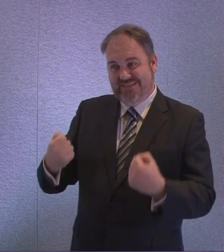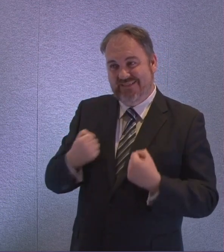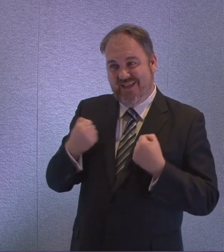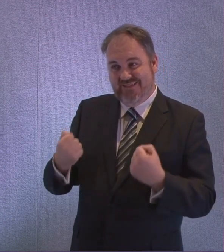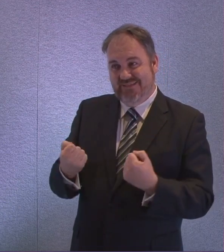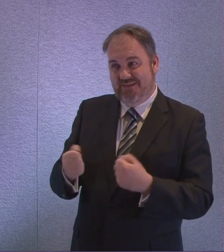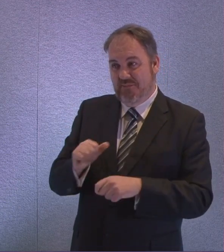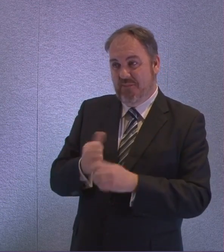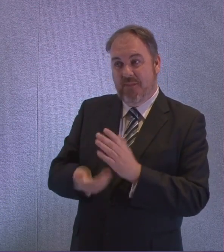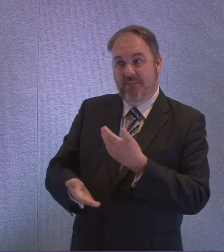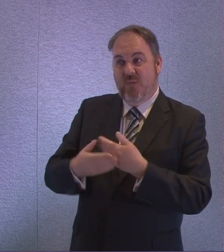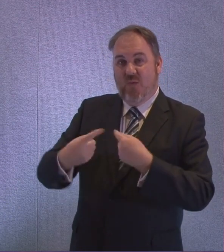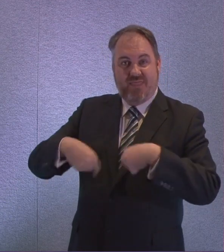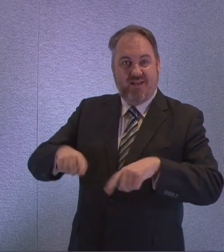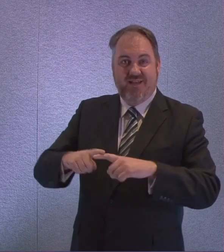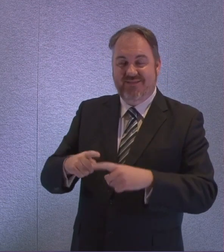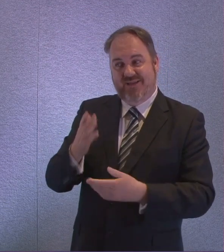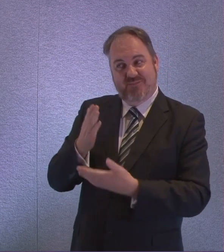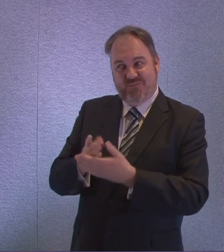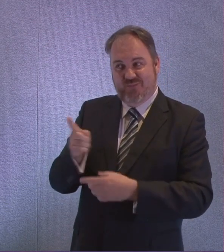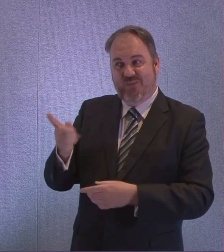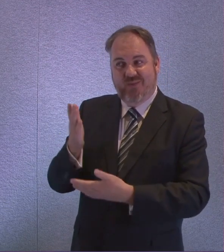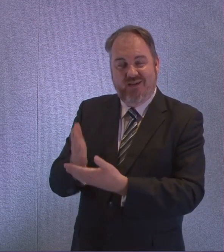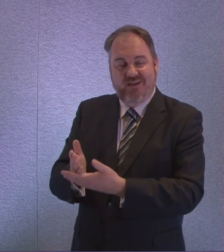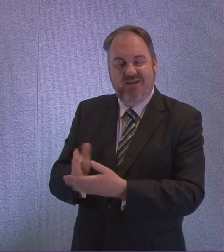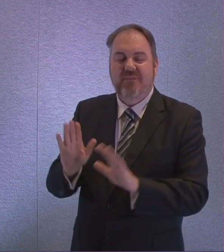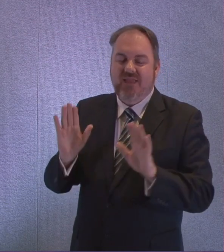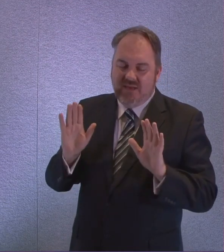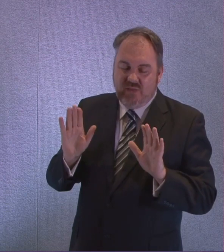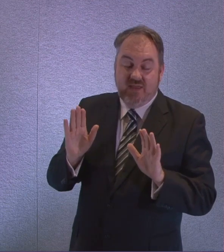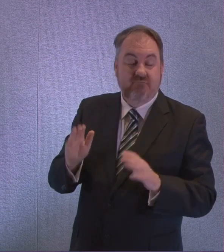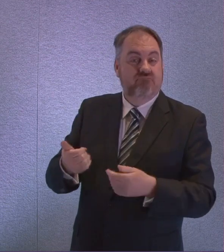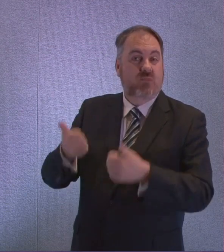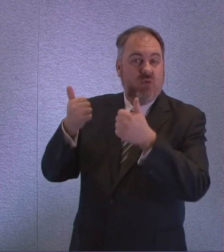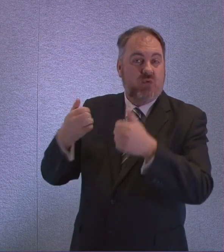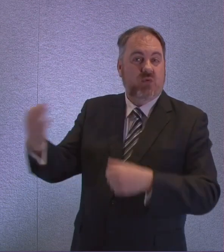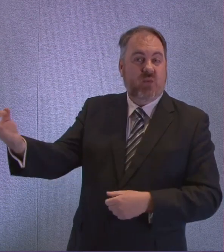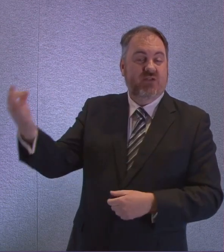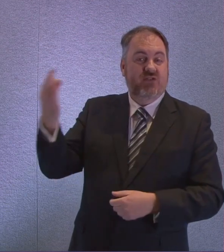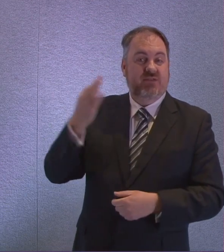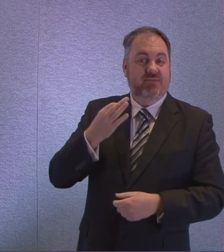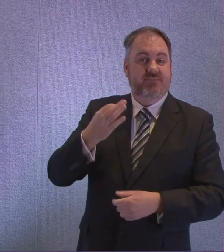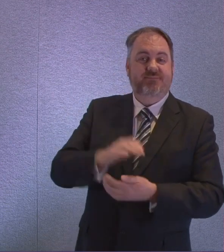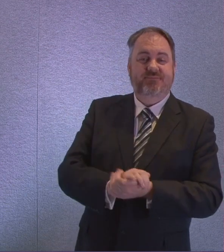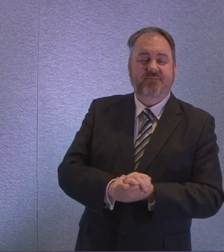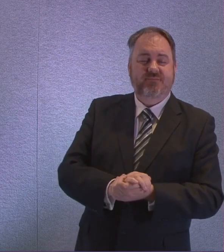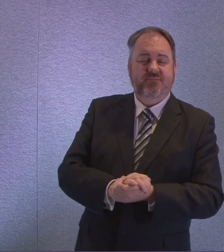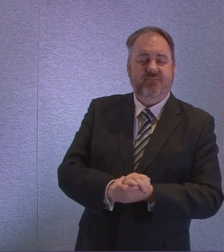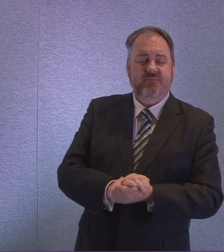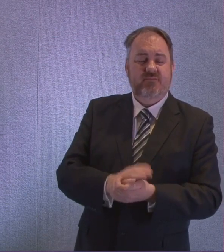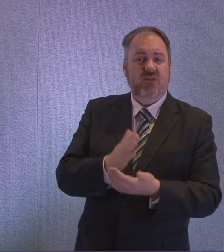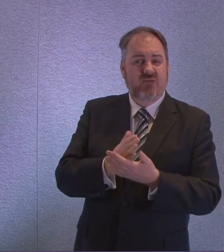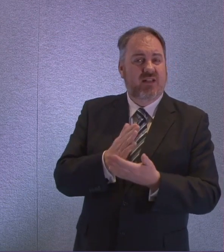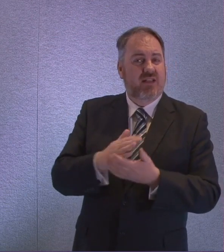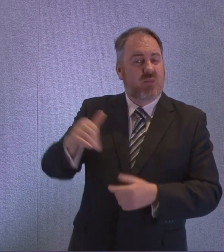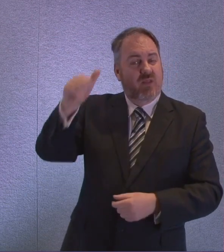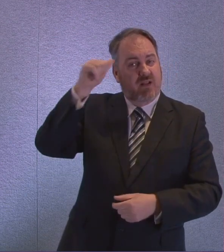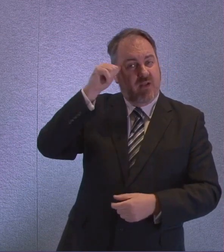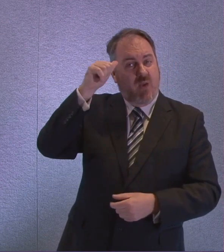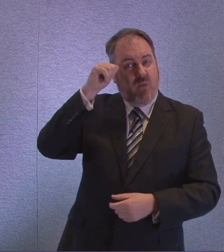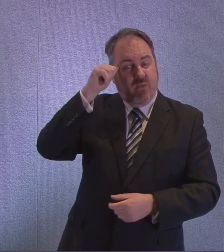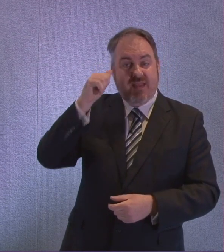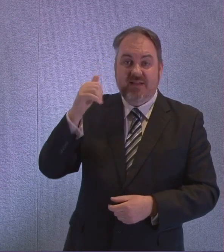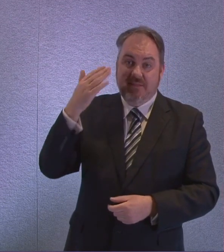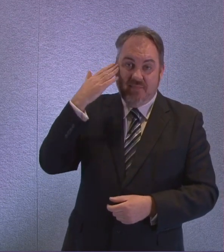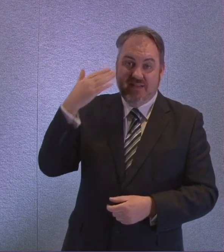rest of us are right now but it's a really important question because I've from the outset of this been acutely aware of the impact on people's mental